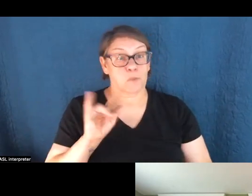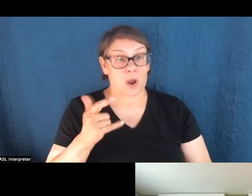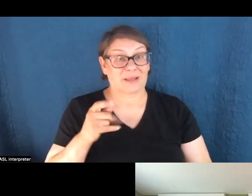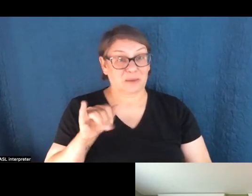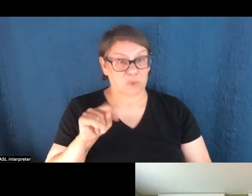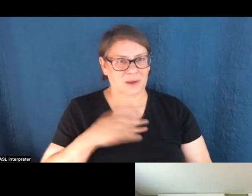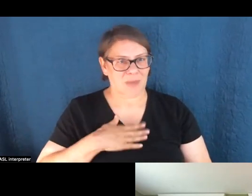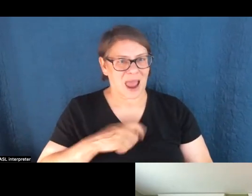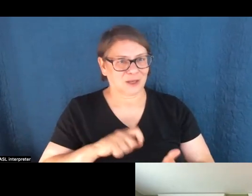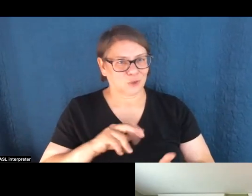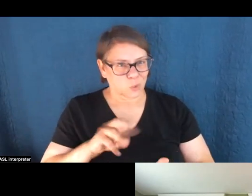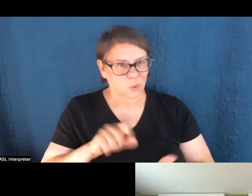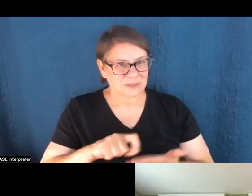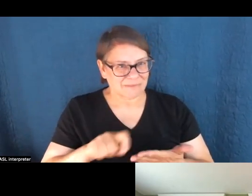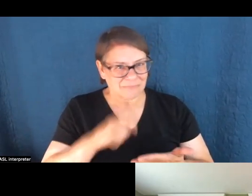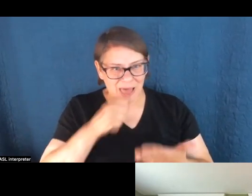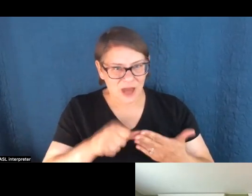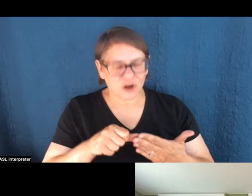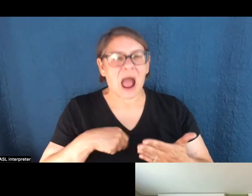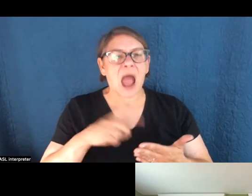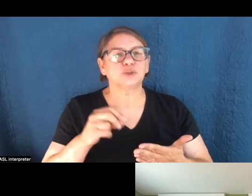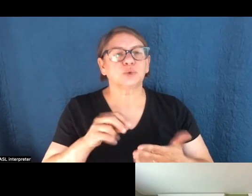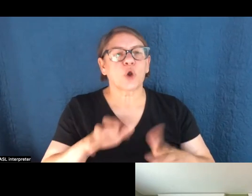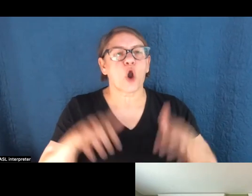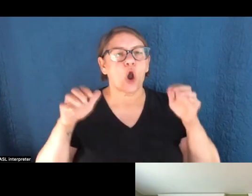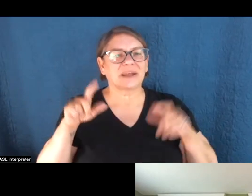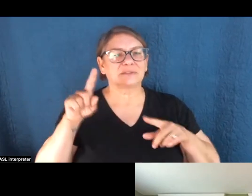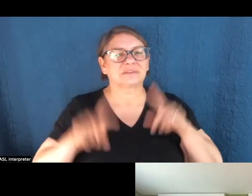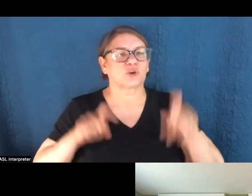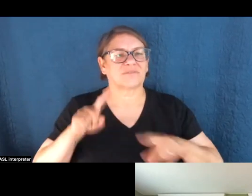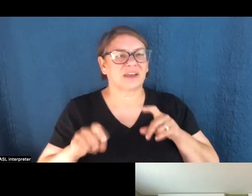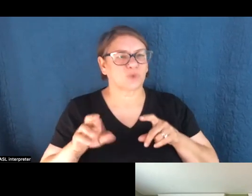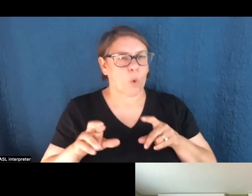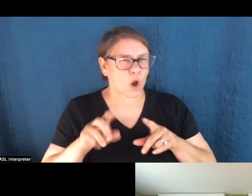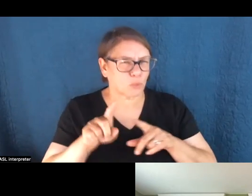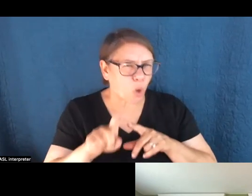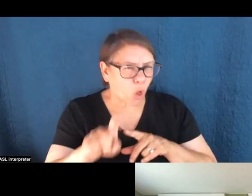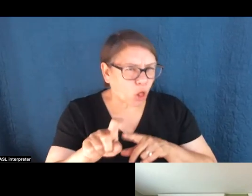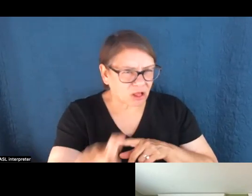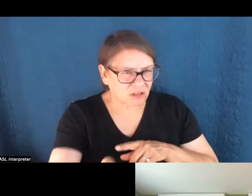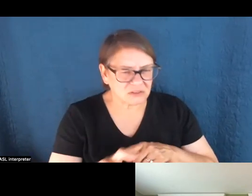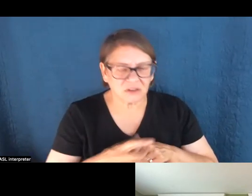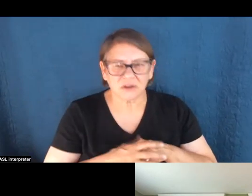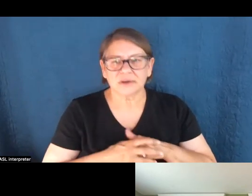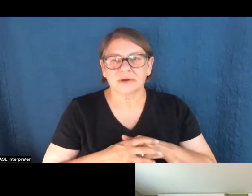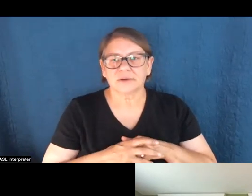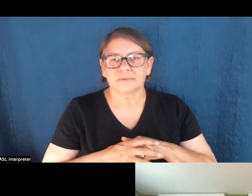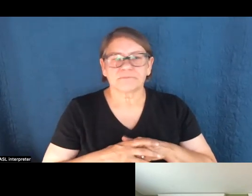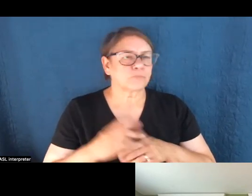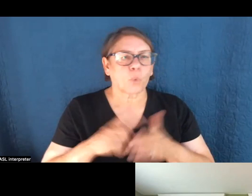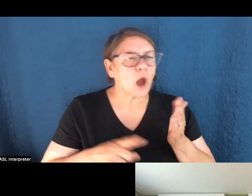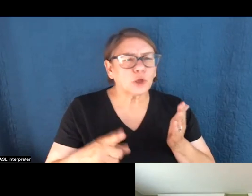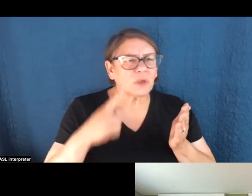I've done sort of audience surveys and audience polls where I've asked people on some of these exact topics, you know, what do you, do you think that,